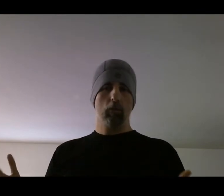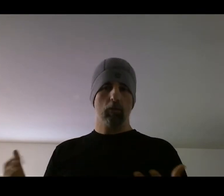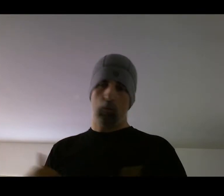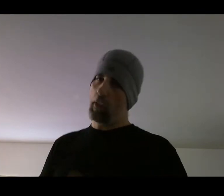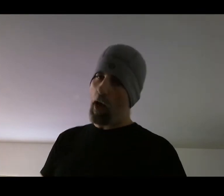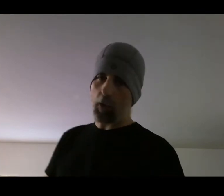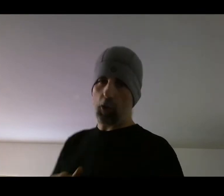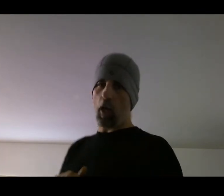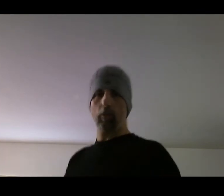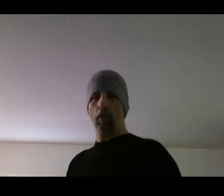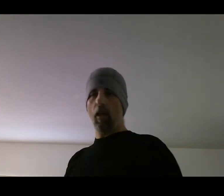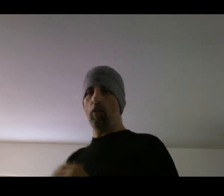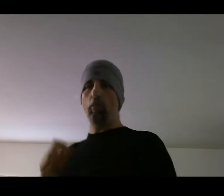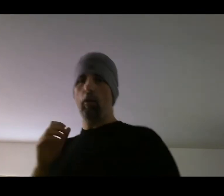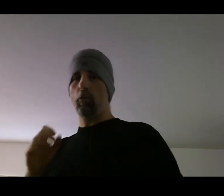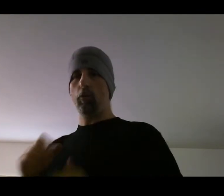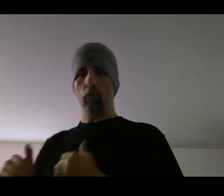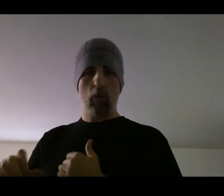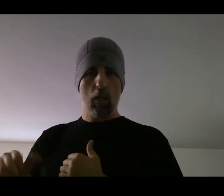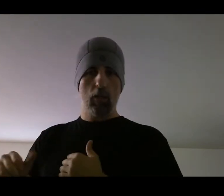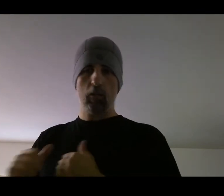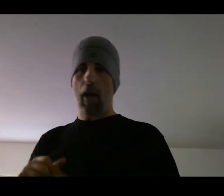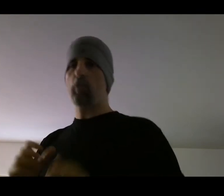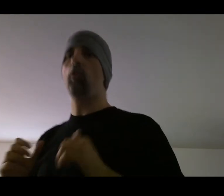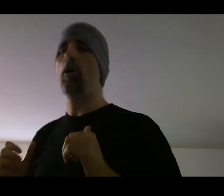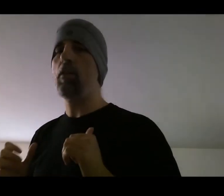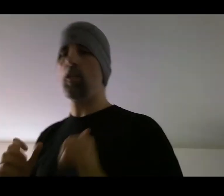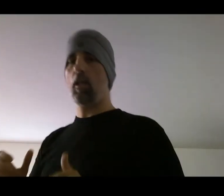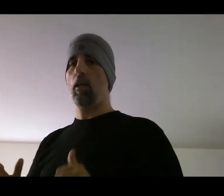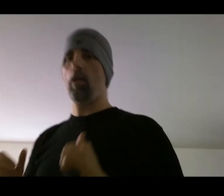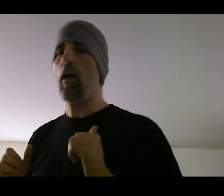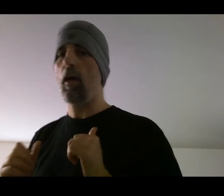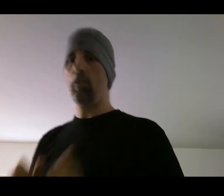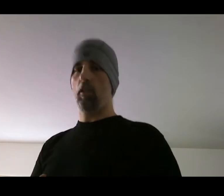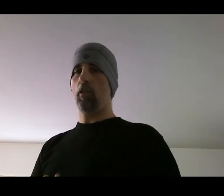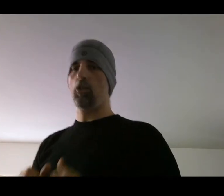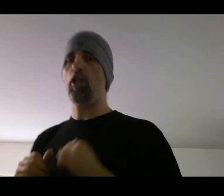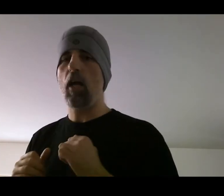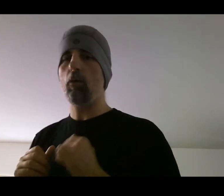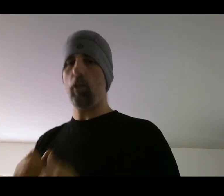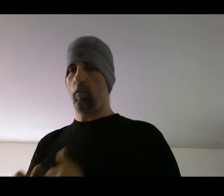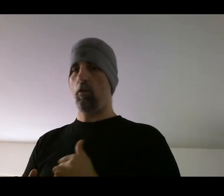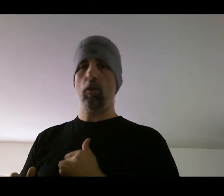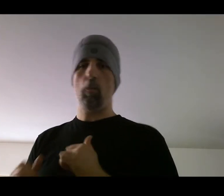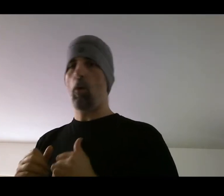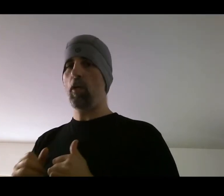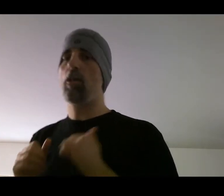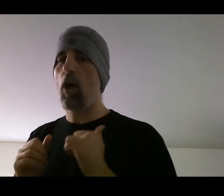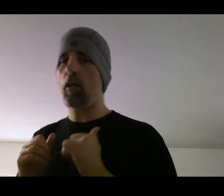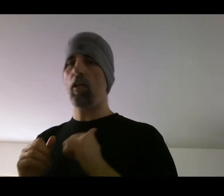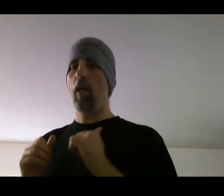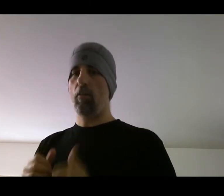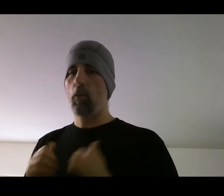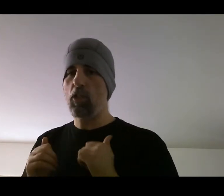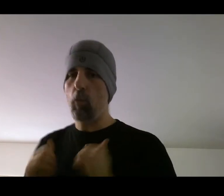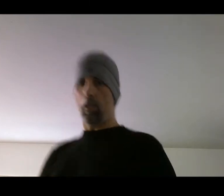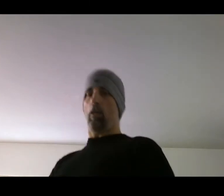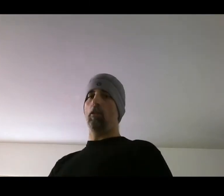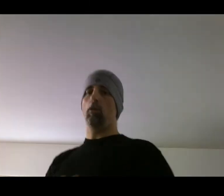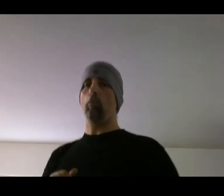to be a hot shot, and to be able to do little taps forward on the stick and stick your chin out, give your opponent a target, and then when he swings, and you can pull